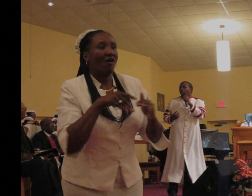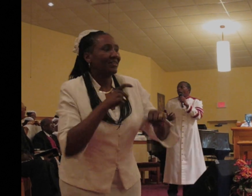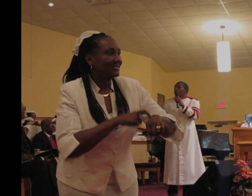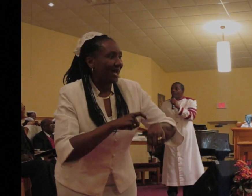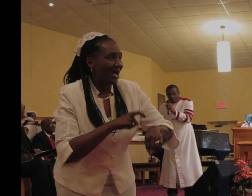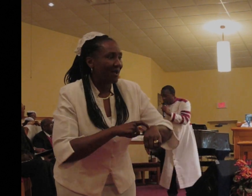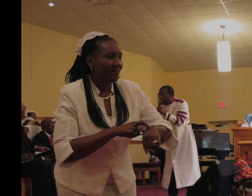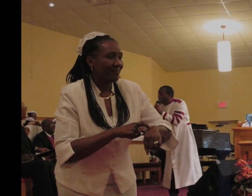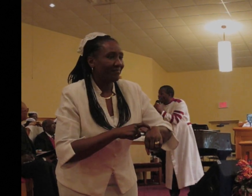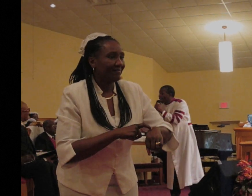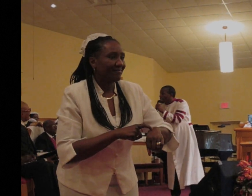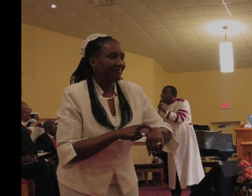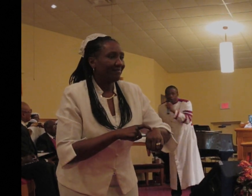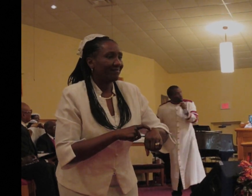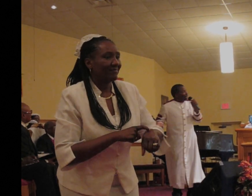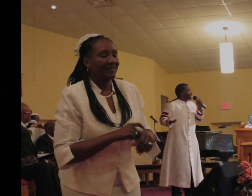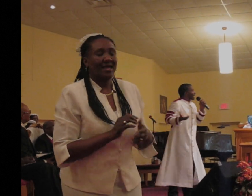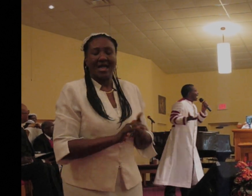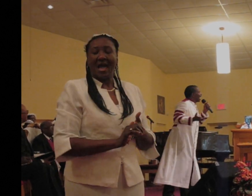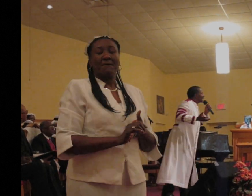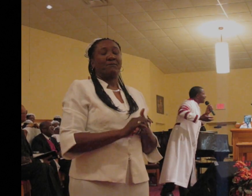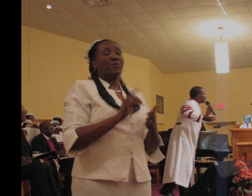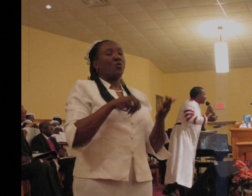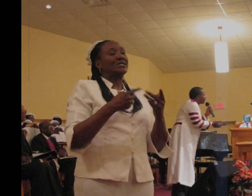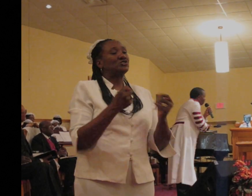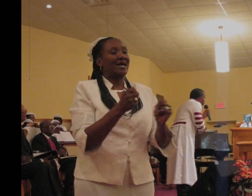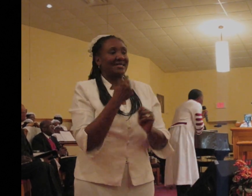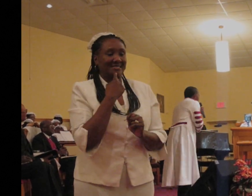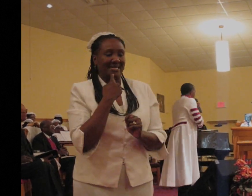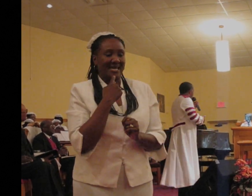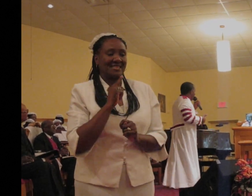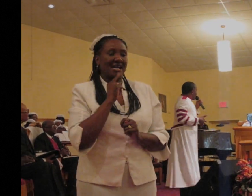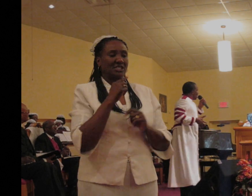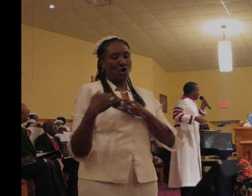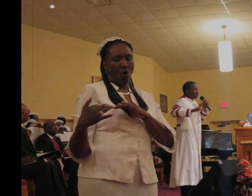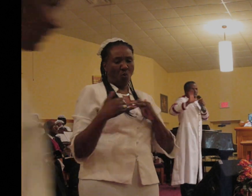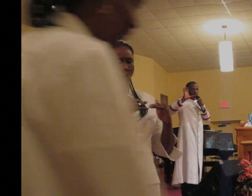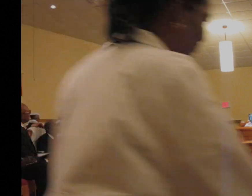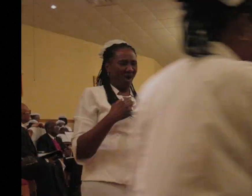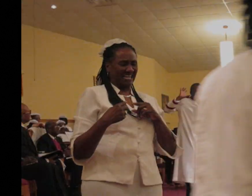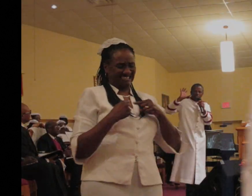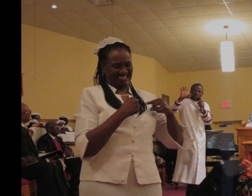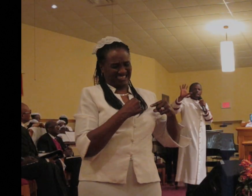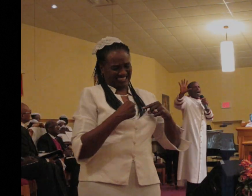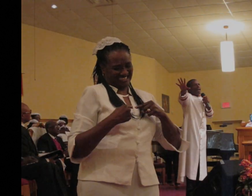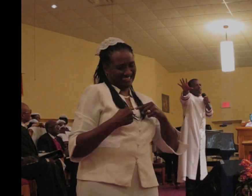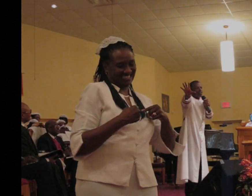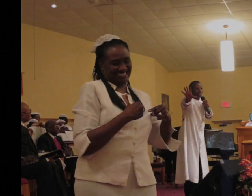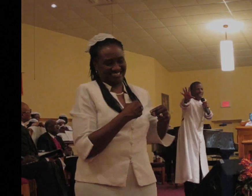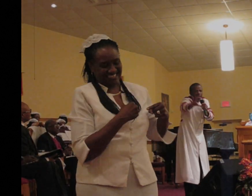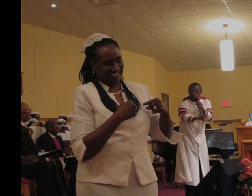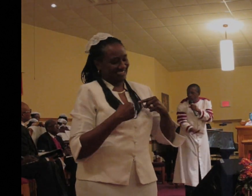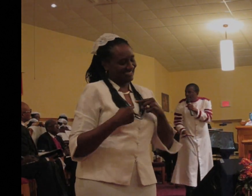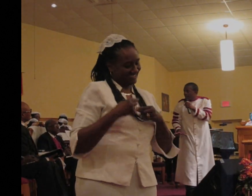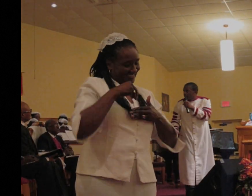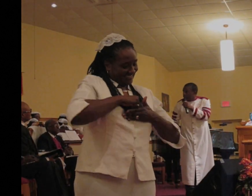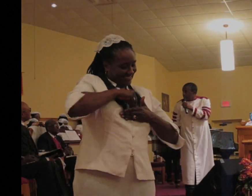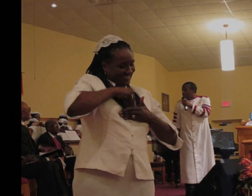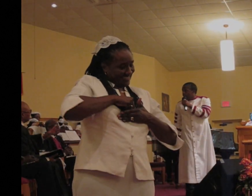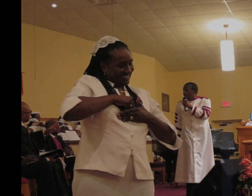a massacre. But what he said, there is a war. And so that means this carnal got to win sometime.